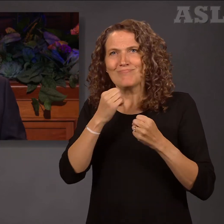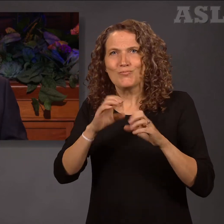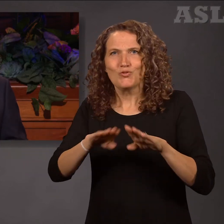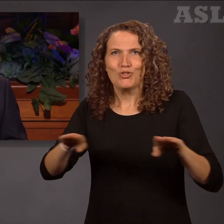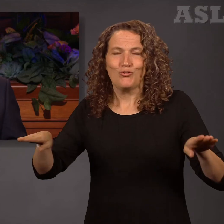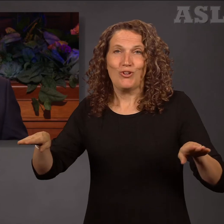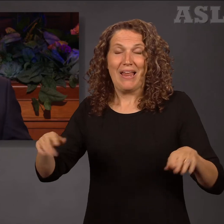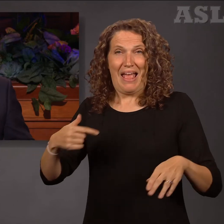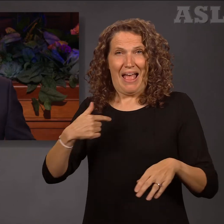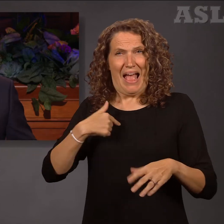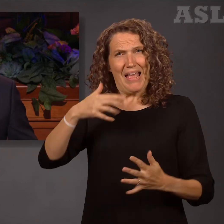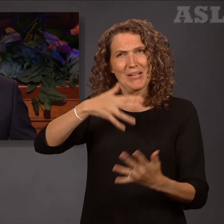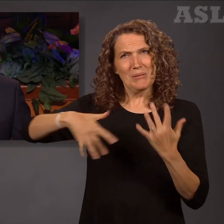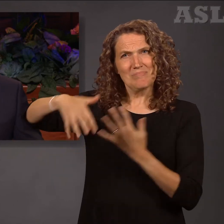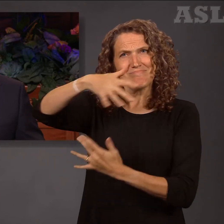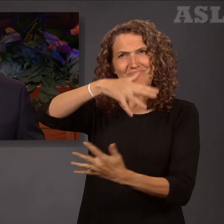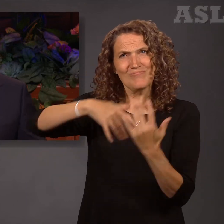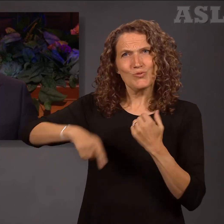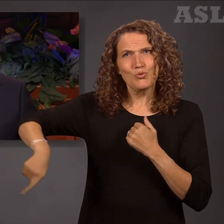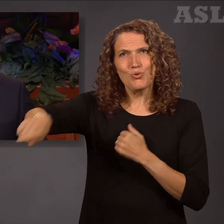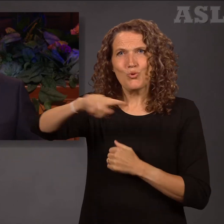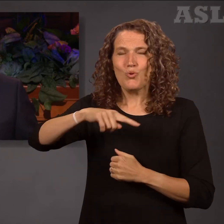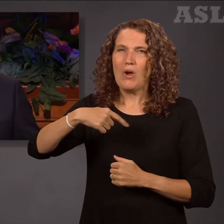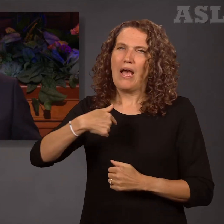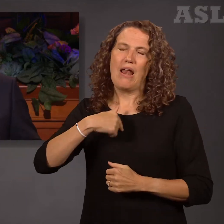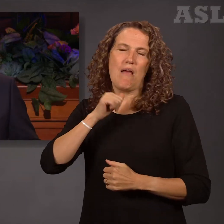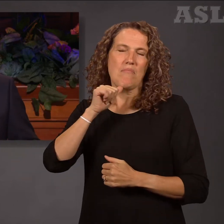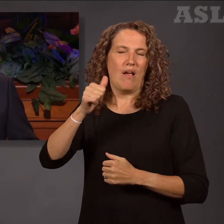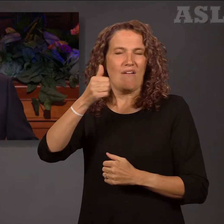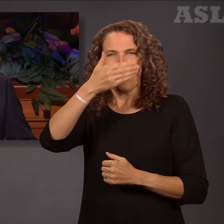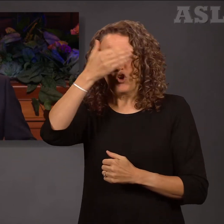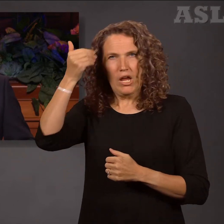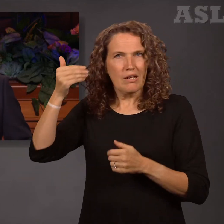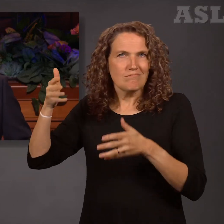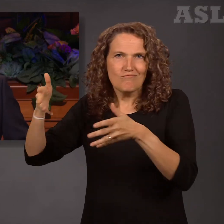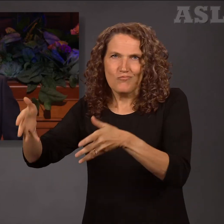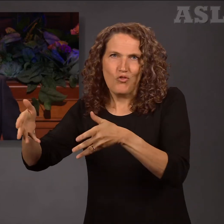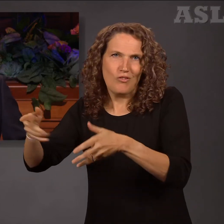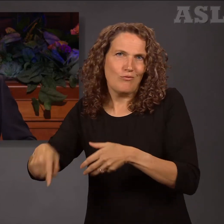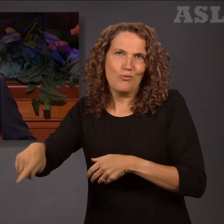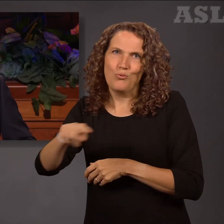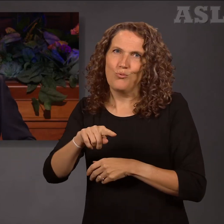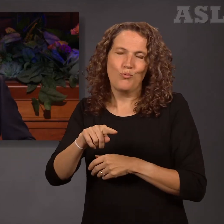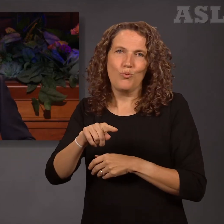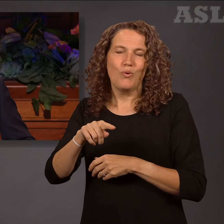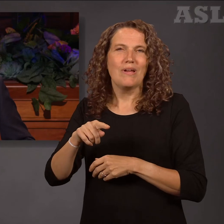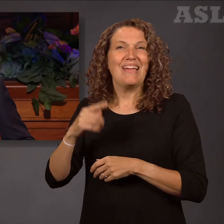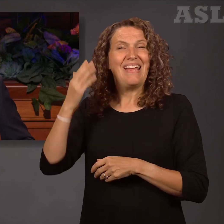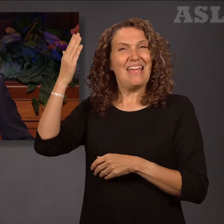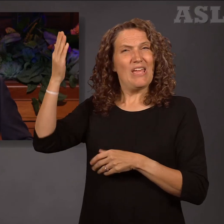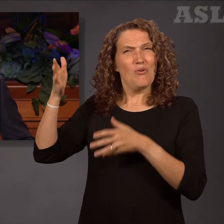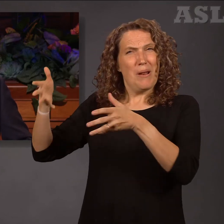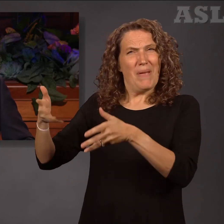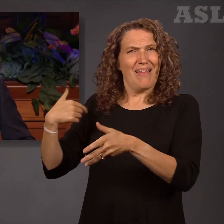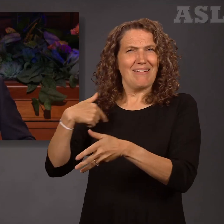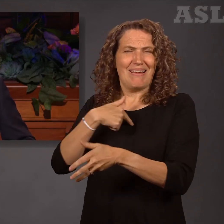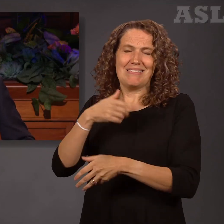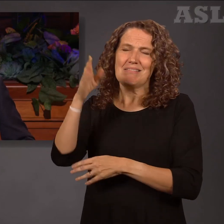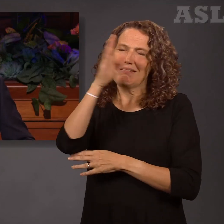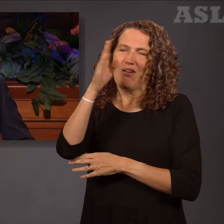in your midst, and I have not forsaken you. He will never abandon us. I pray that we